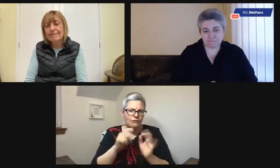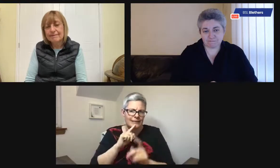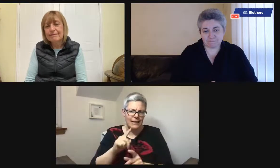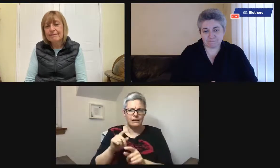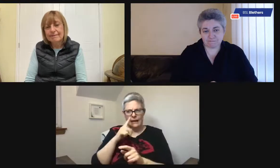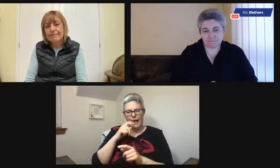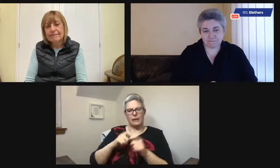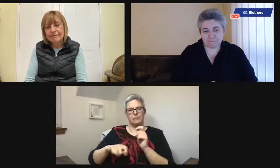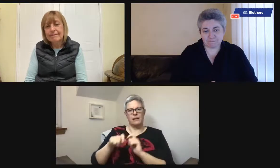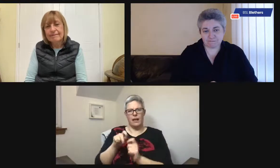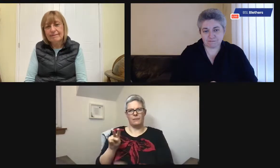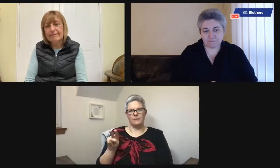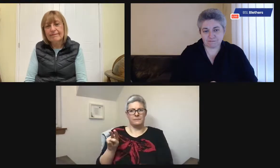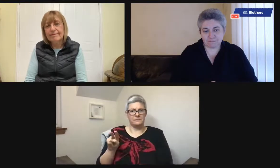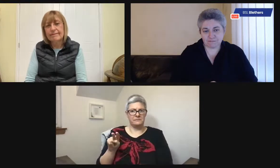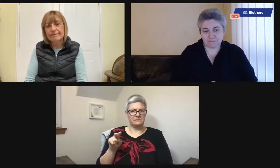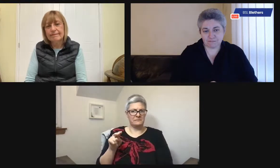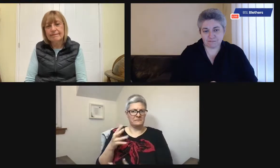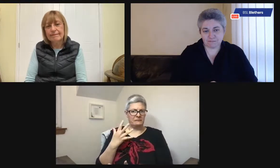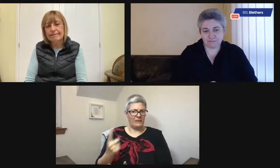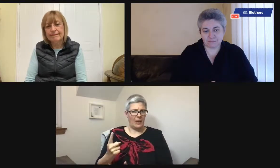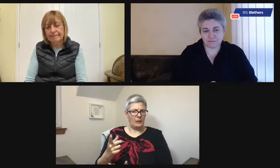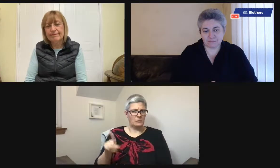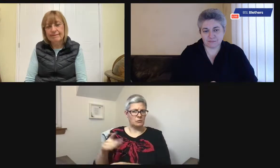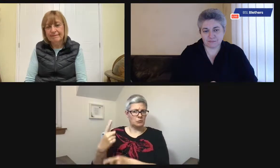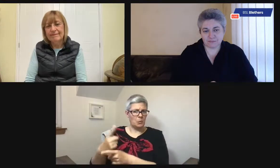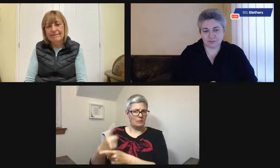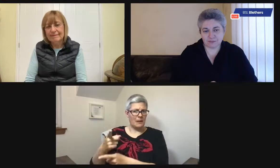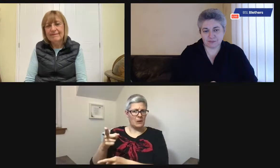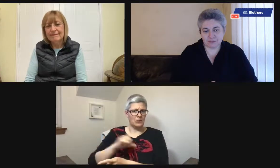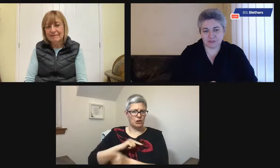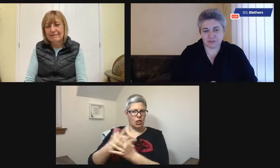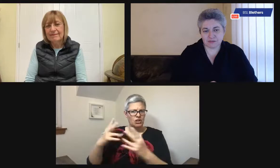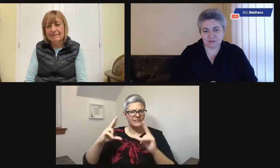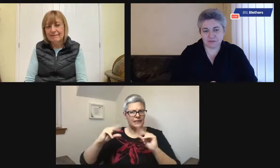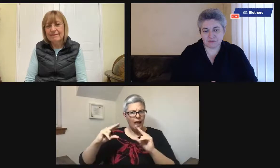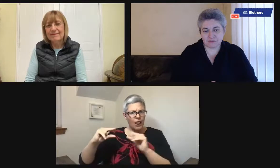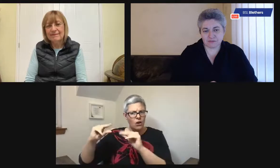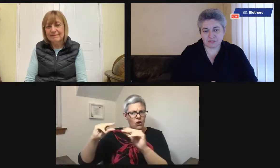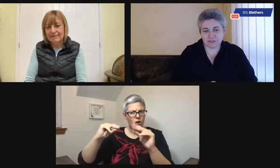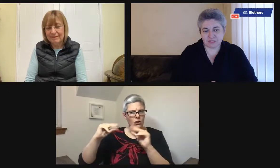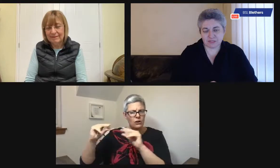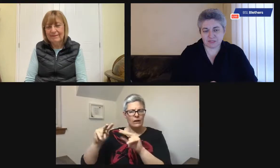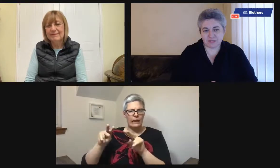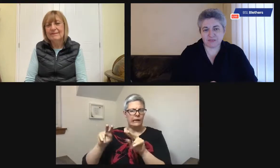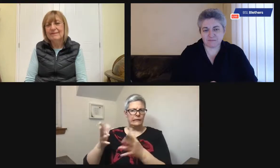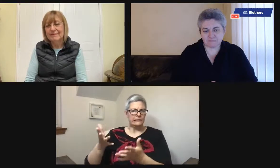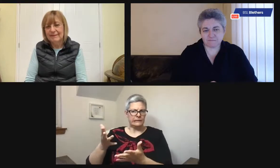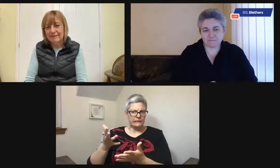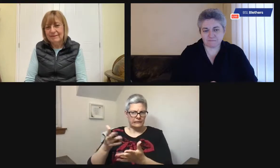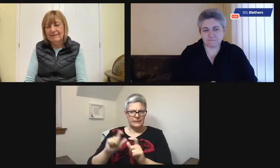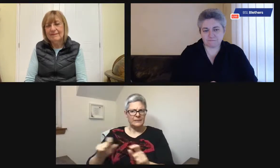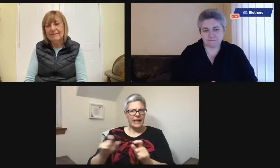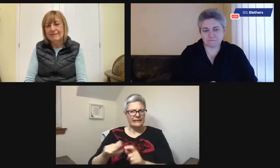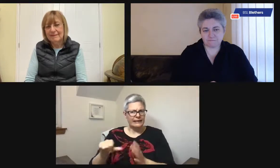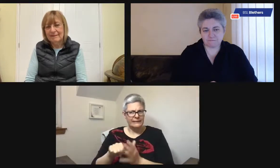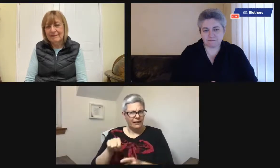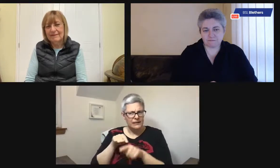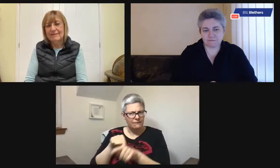Something like Coronation Street, as Carolyn said, can be, I'm sorry, I can't follow what they're talking about. can't follow the dialogue.